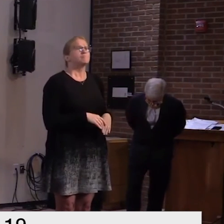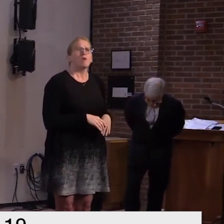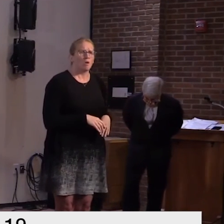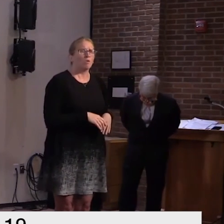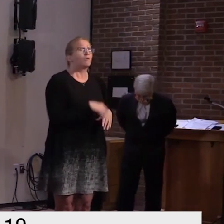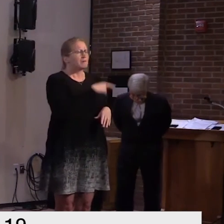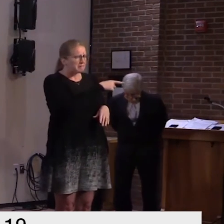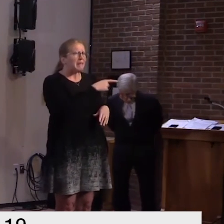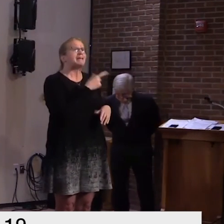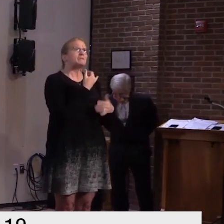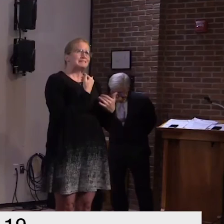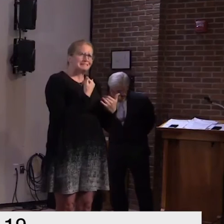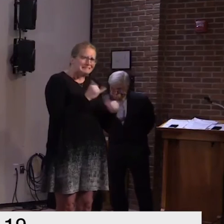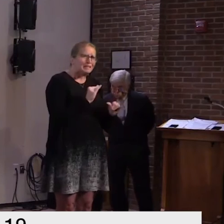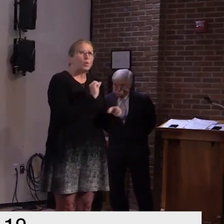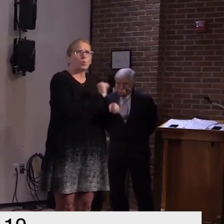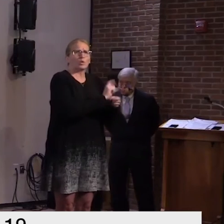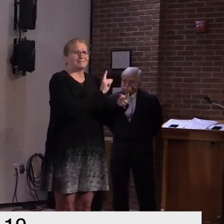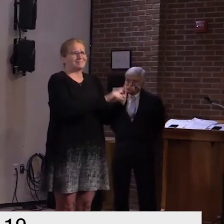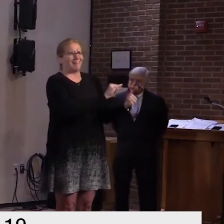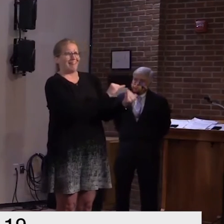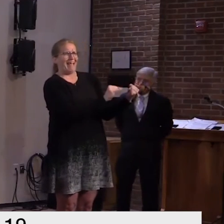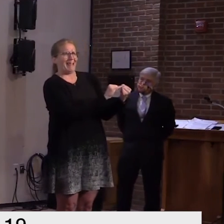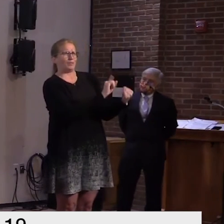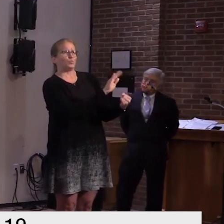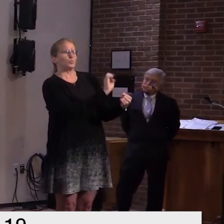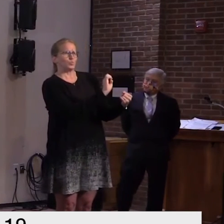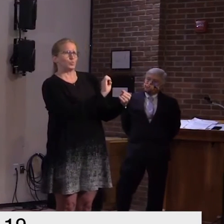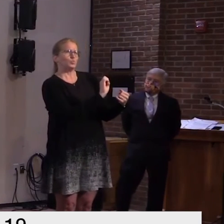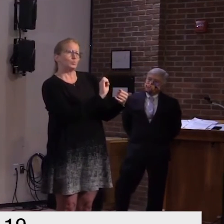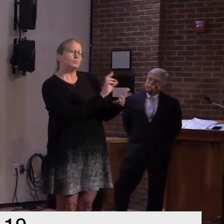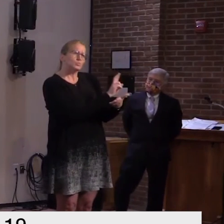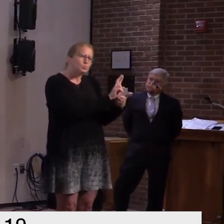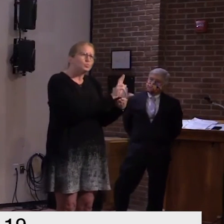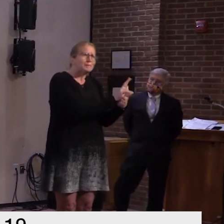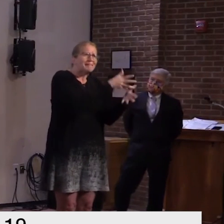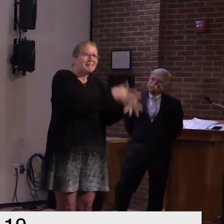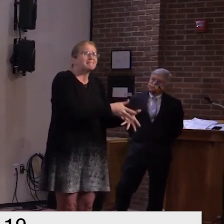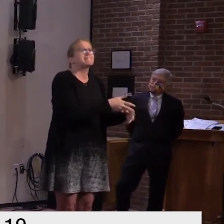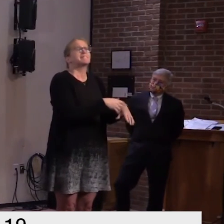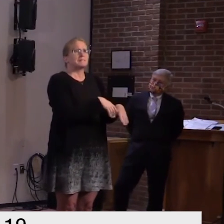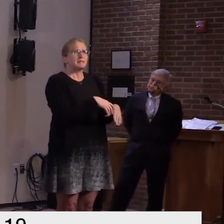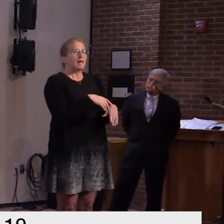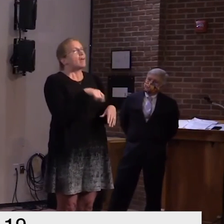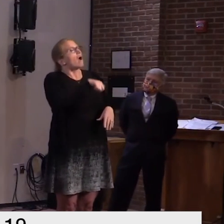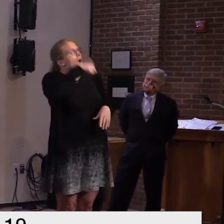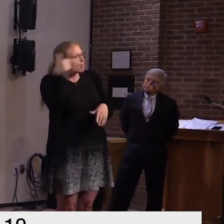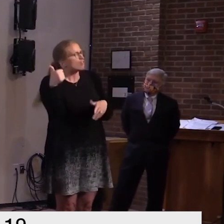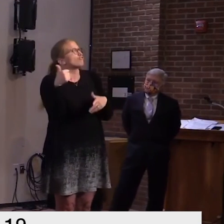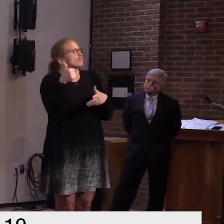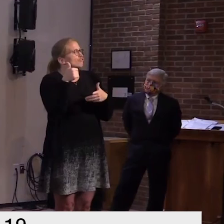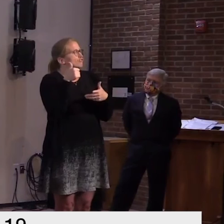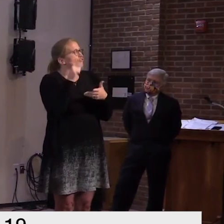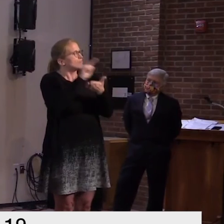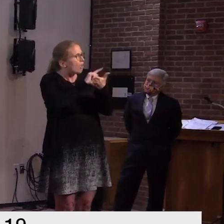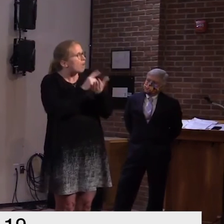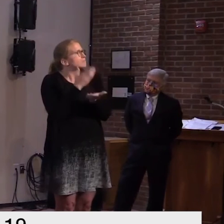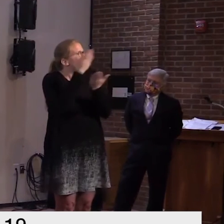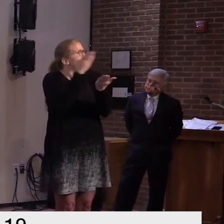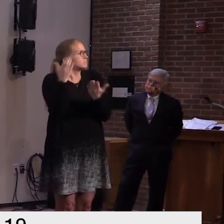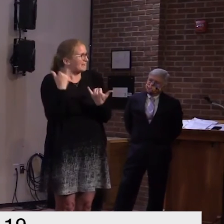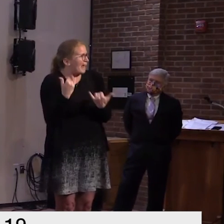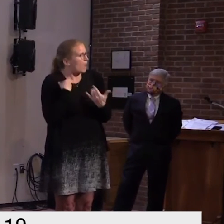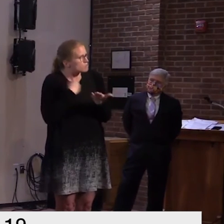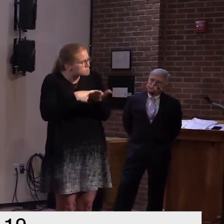are a number of provisions working their way through the legislature at this time and uh and it just takes them uh to to act